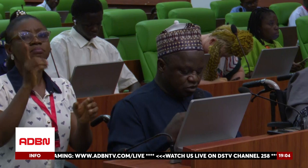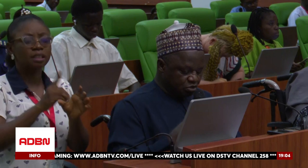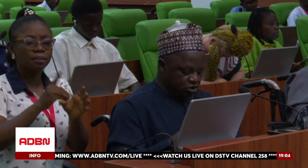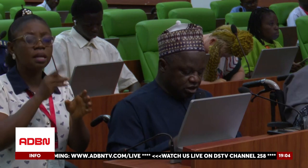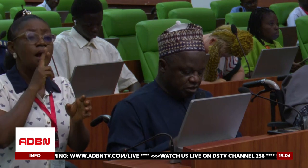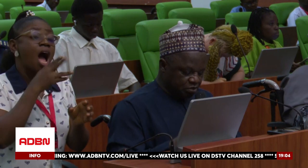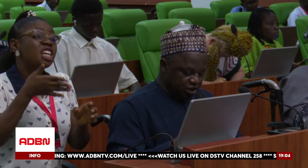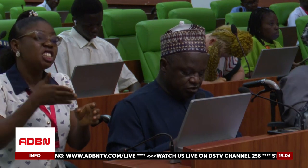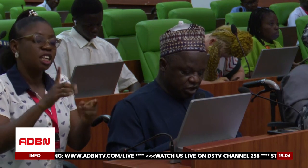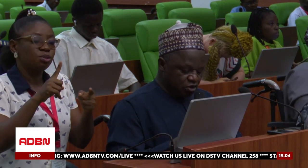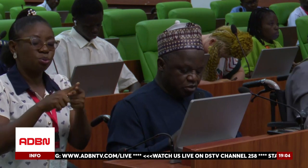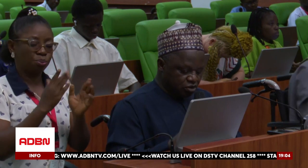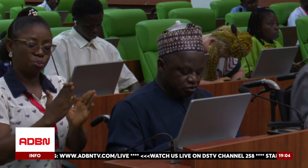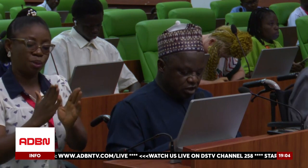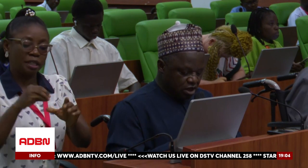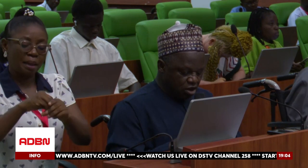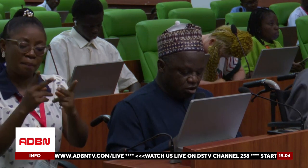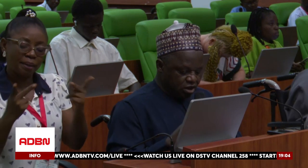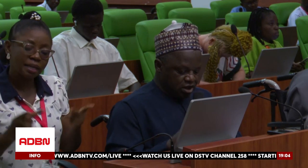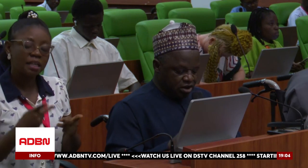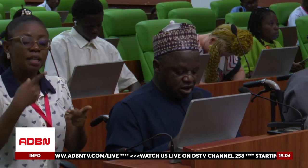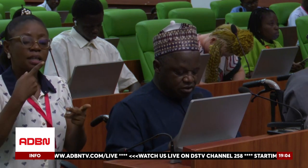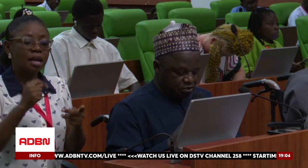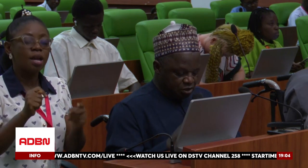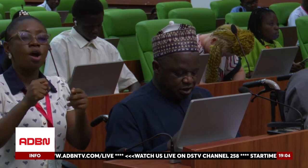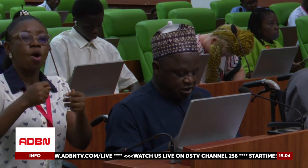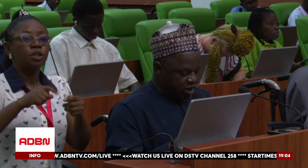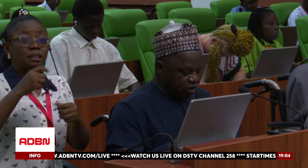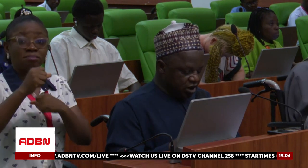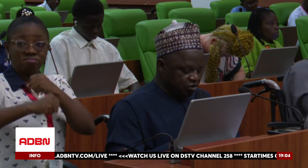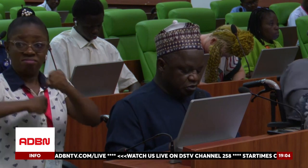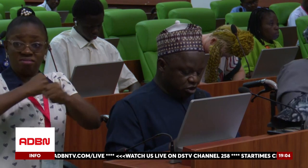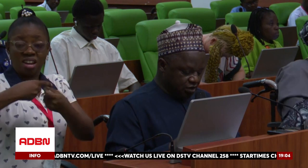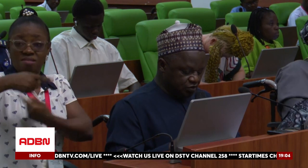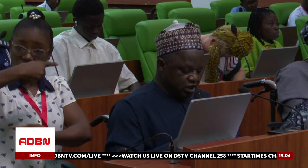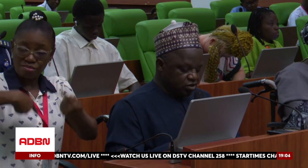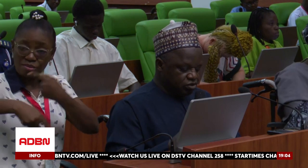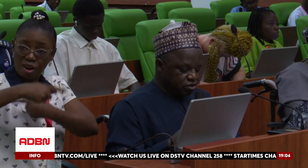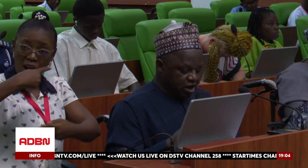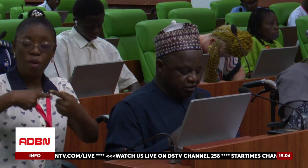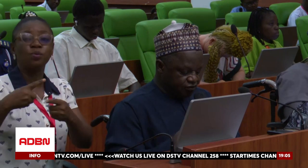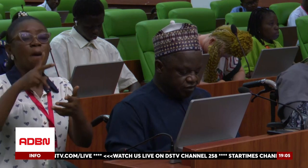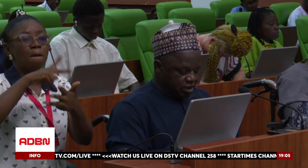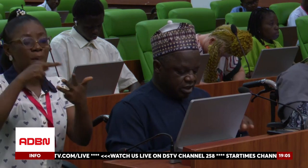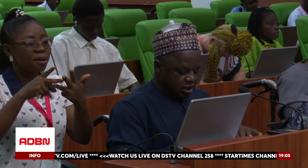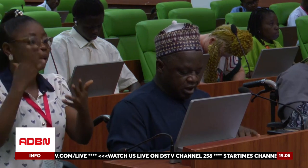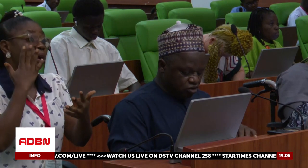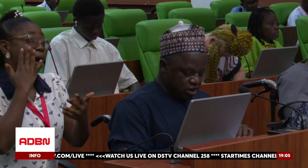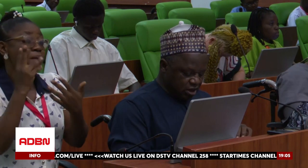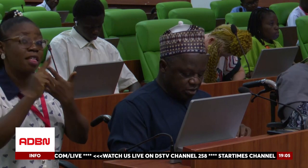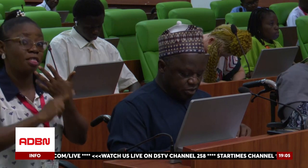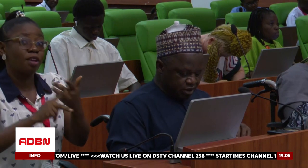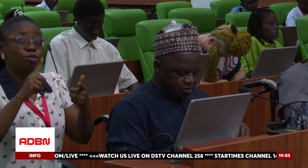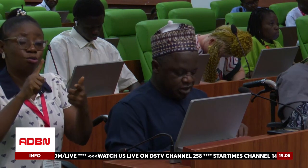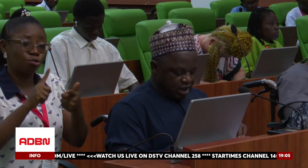are yet to put in place a robust all-year-round public awareness program to drive a